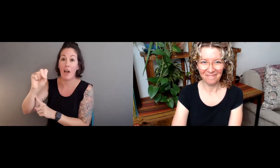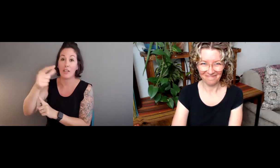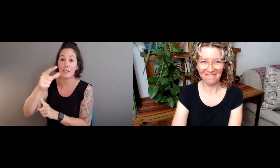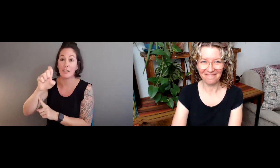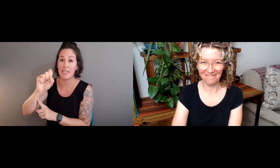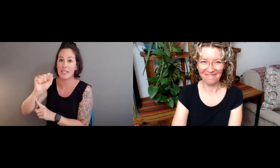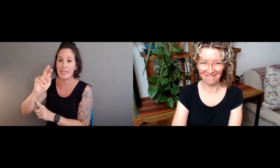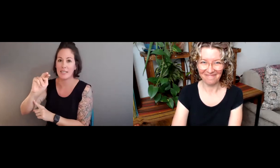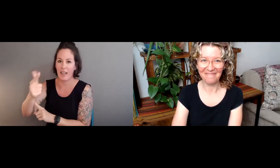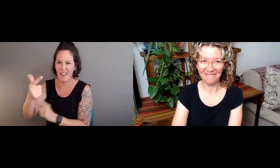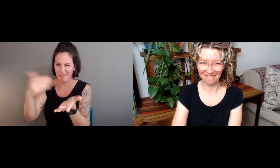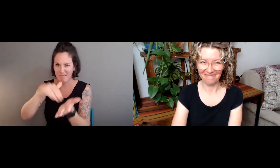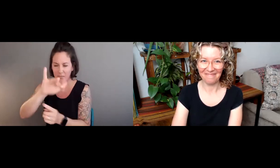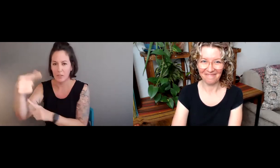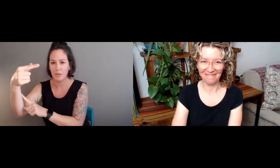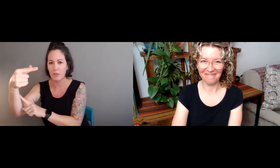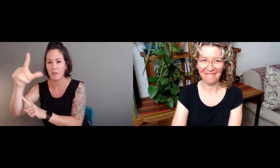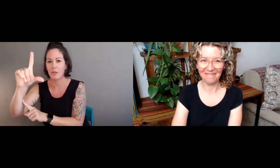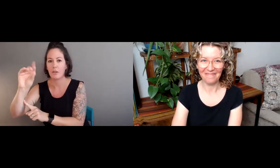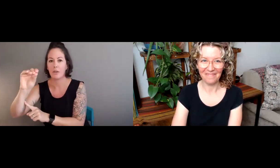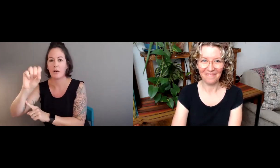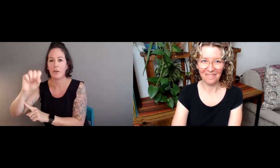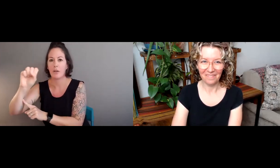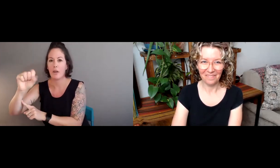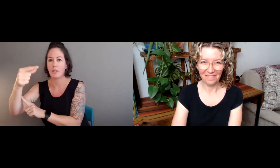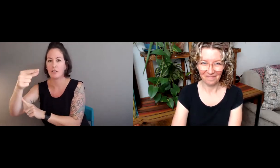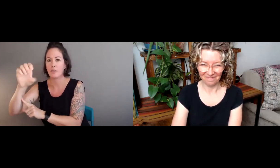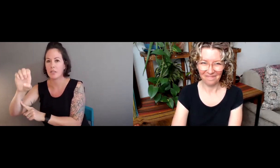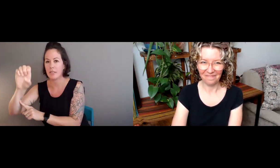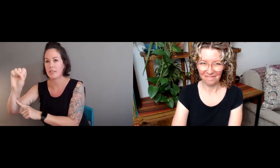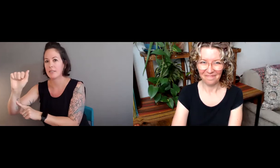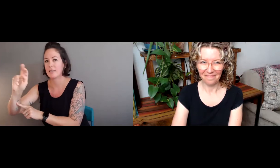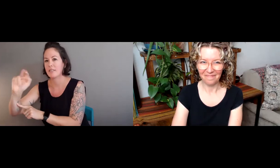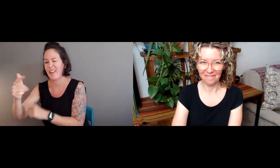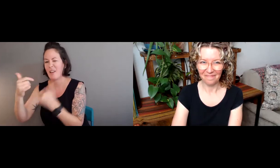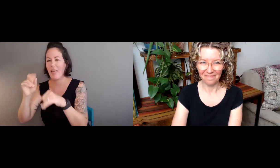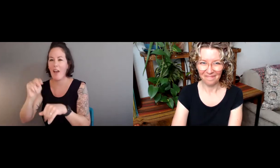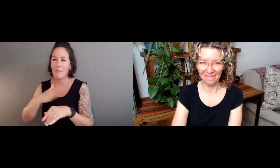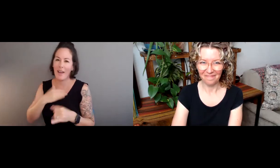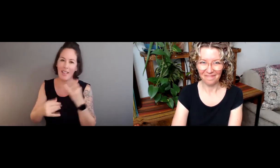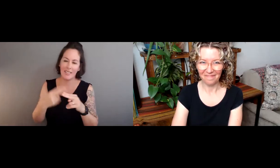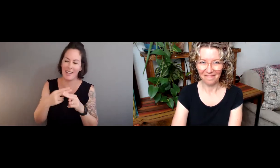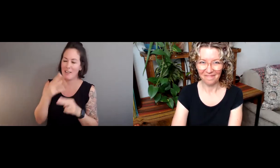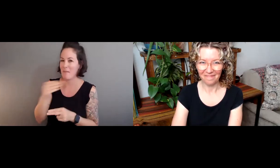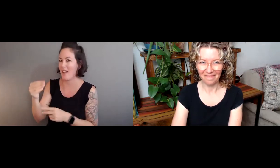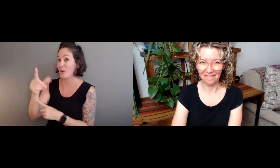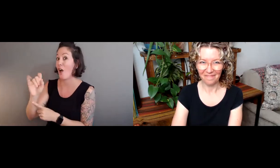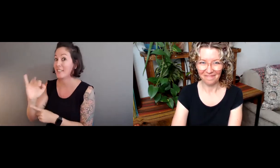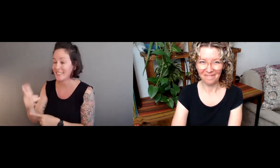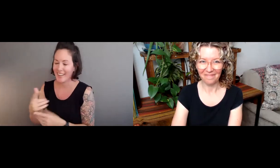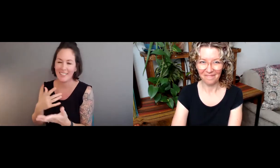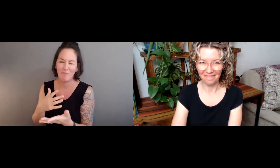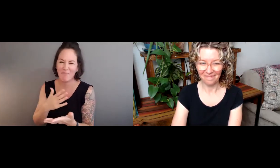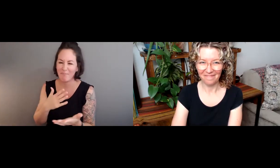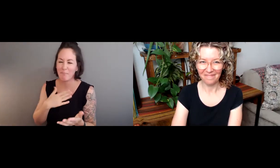he gave me the hashtag gloxing based on my last name, hoaxing.